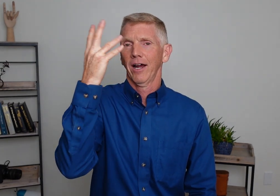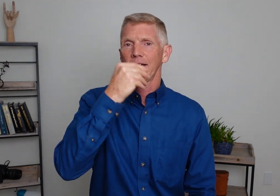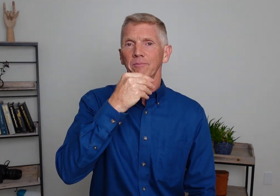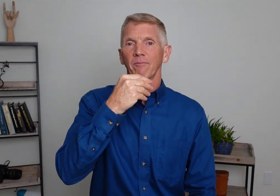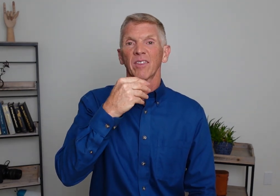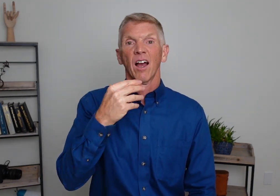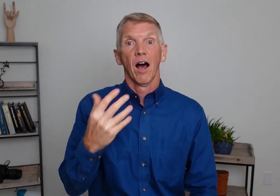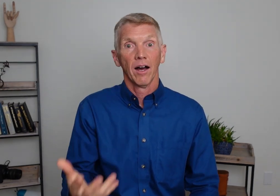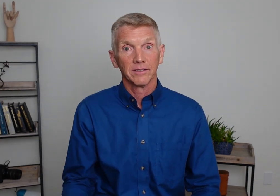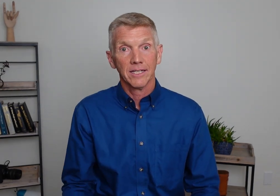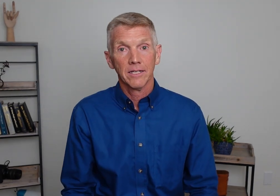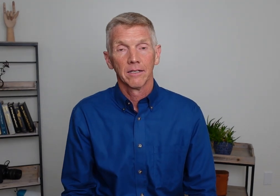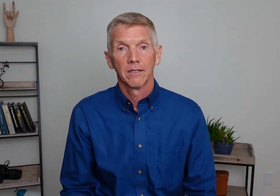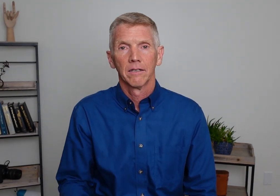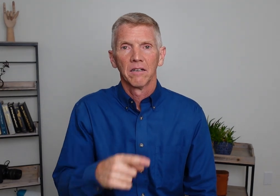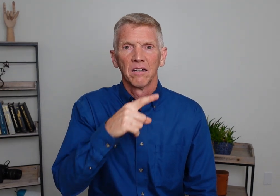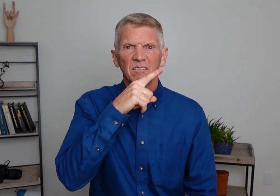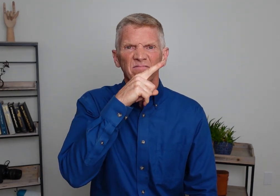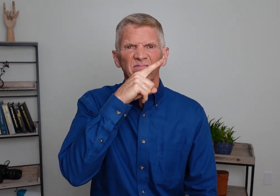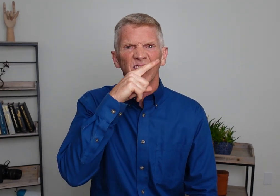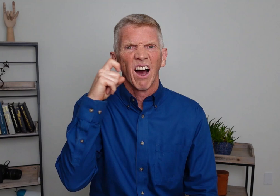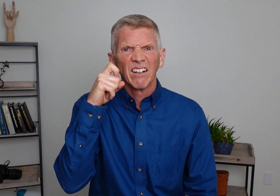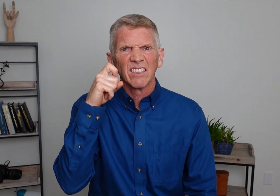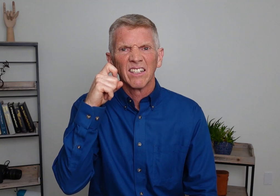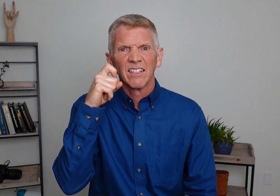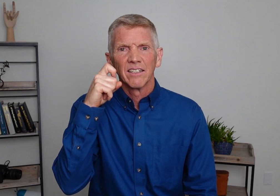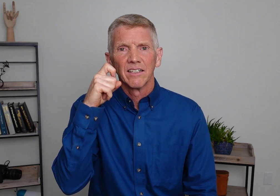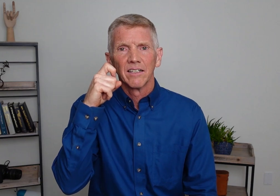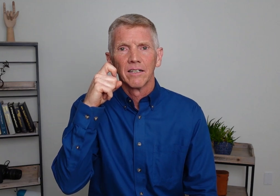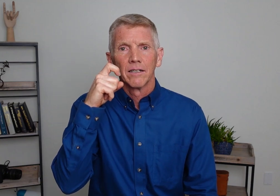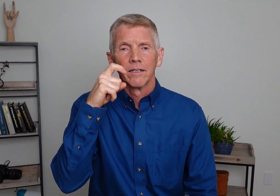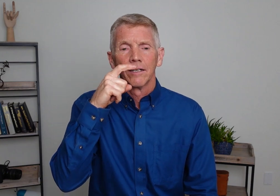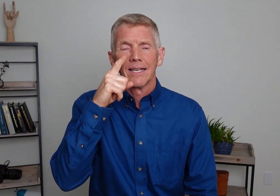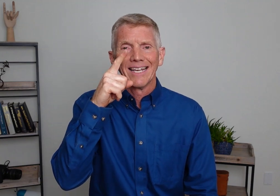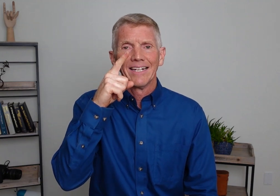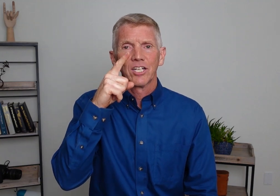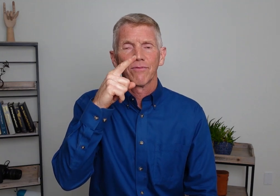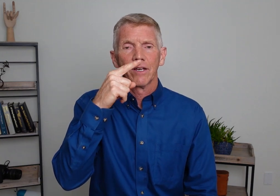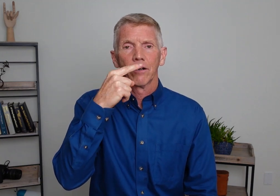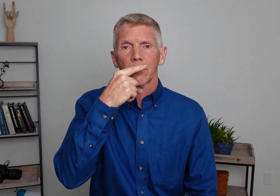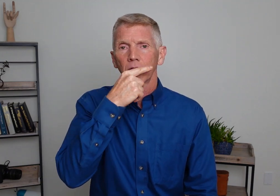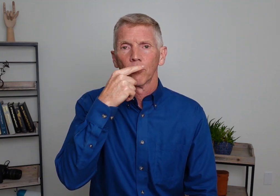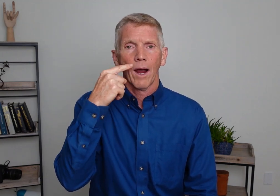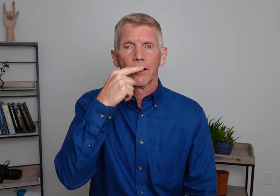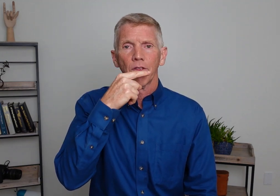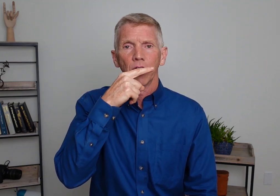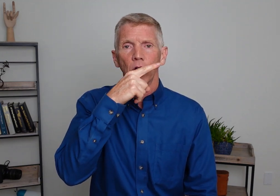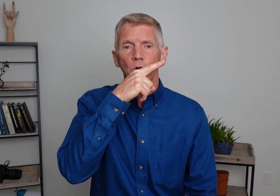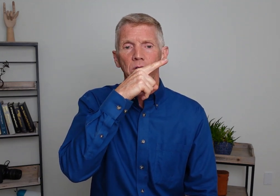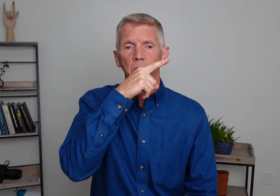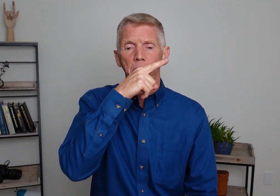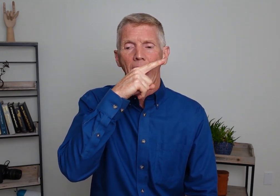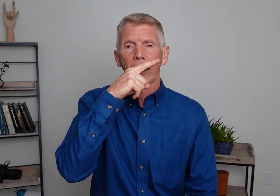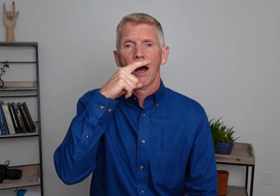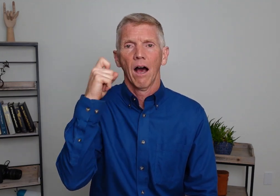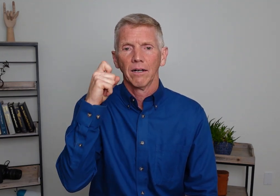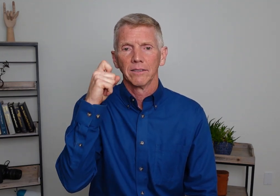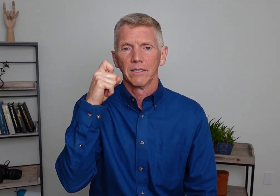All right. Ugly. Ugly. Index finger. Right under the nose. Comes back. Ugly.